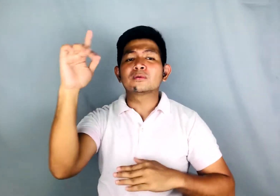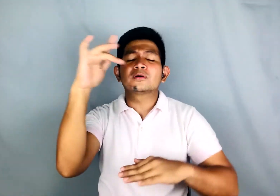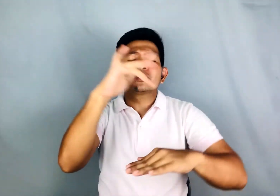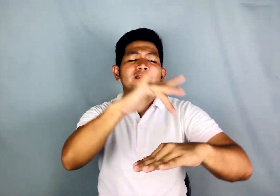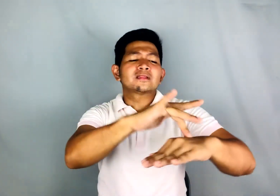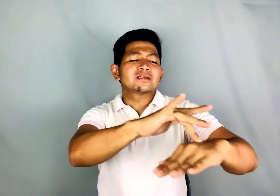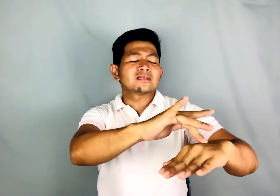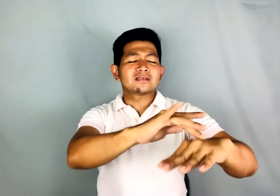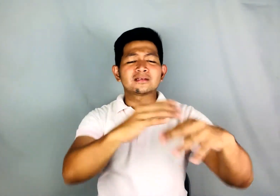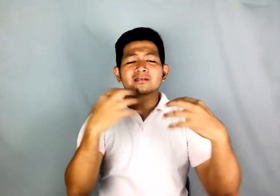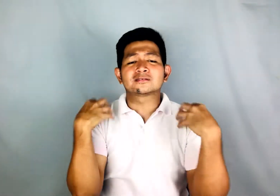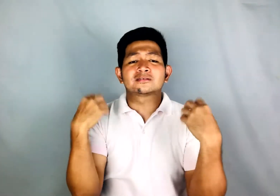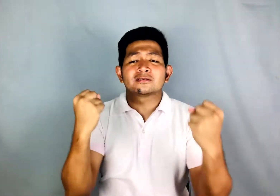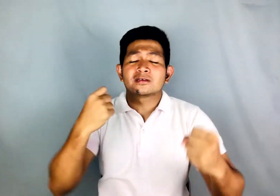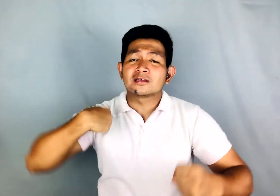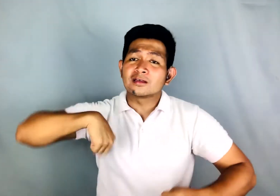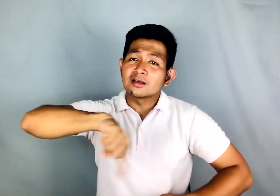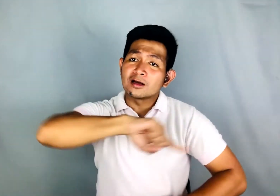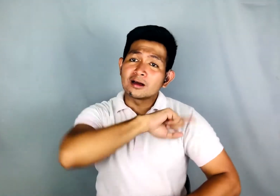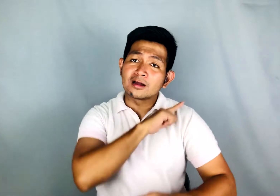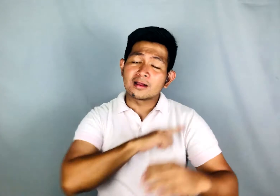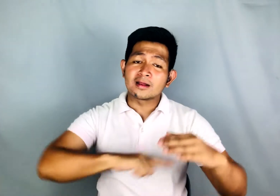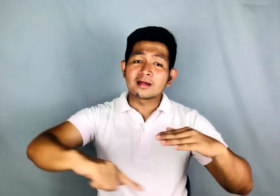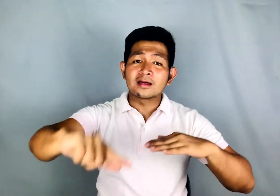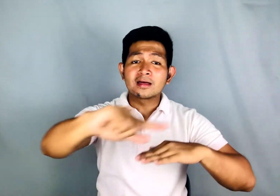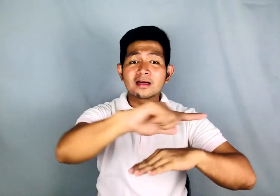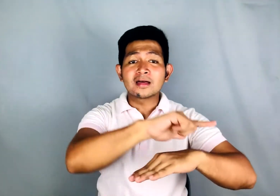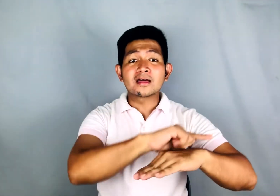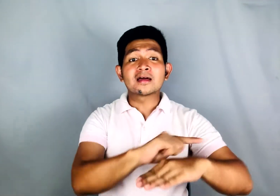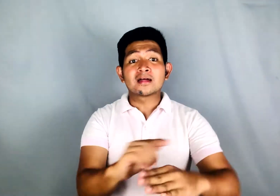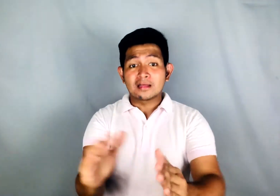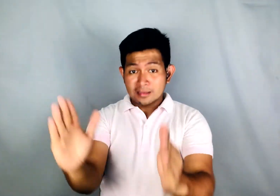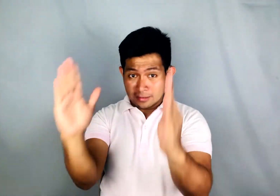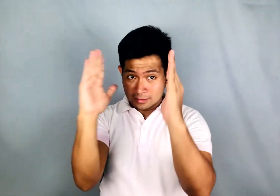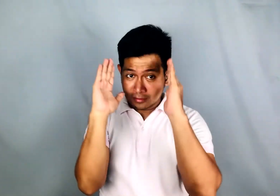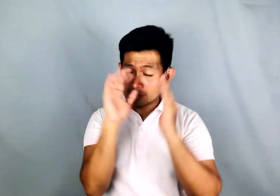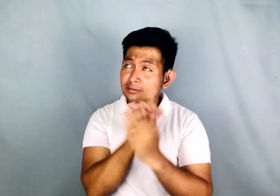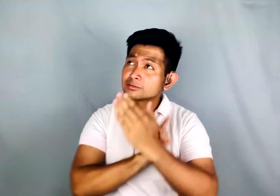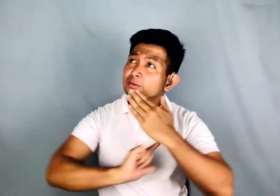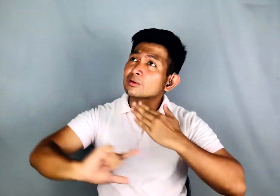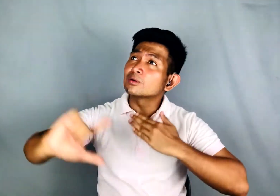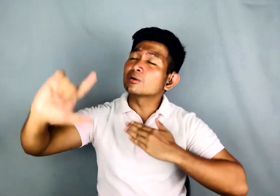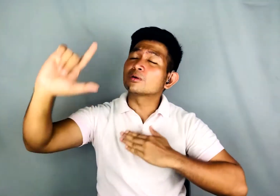Hear us, O Lord, and heal our land